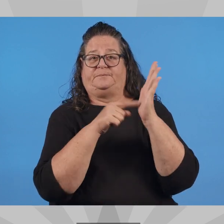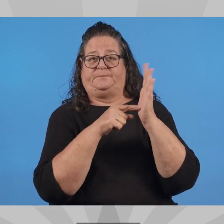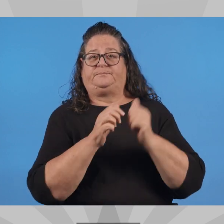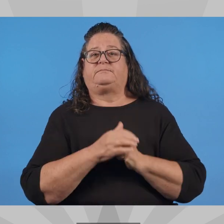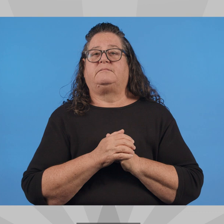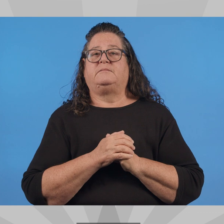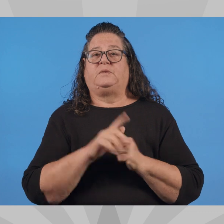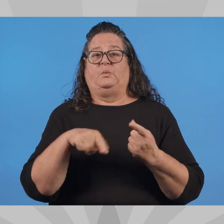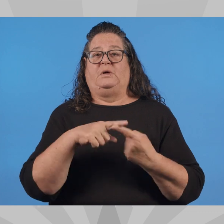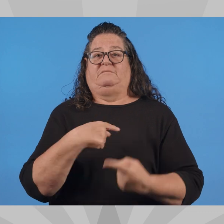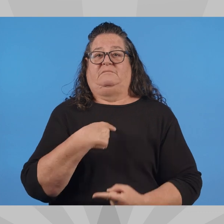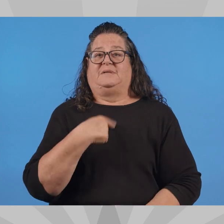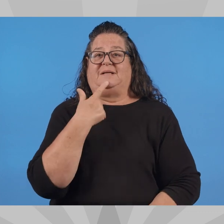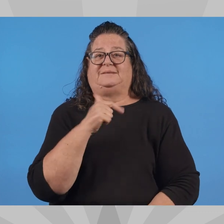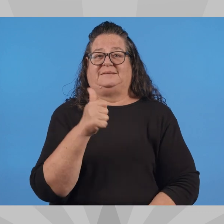Statement